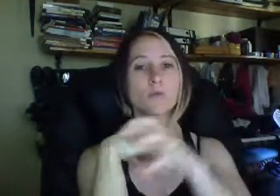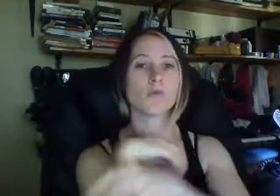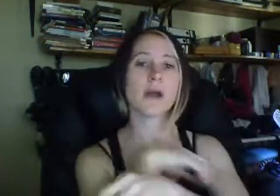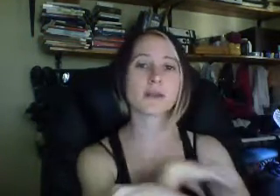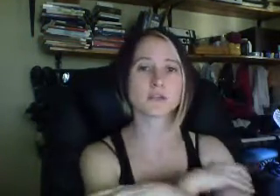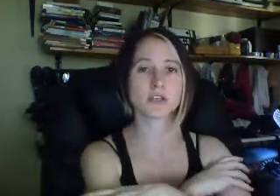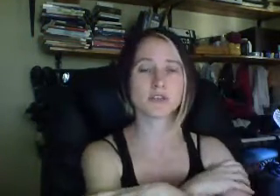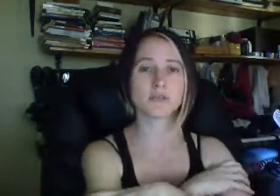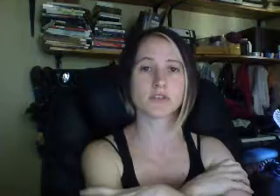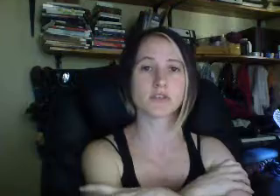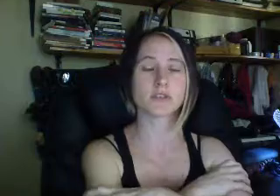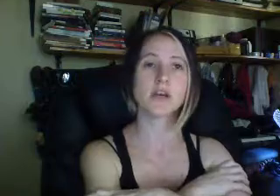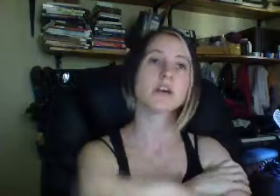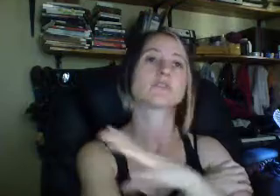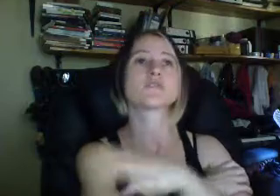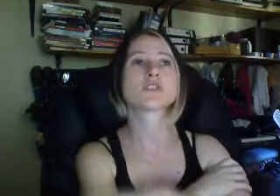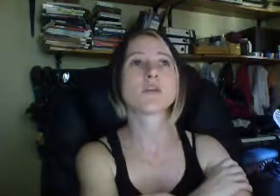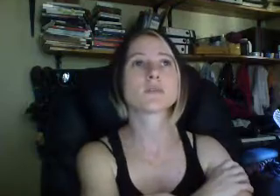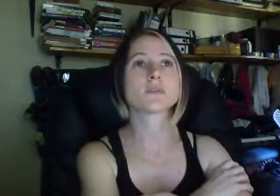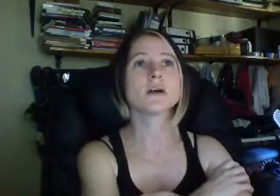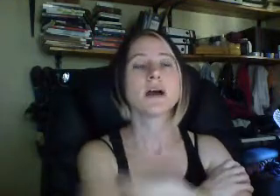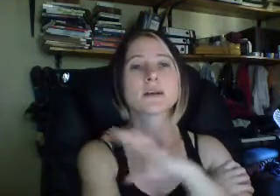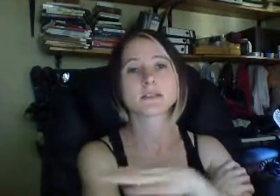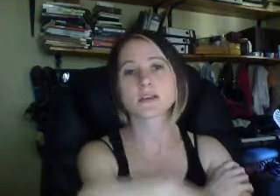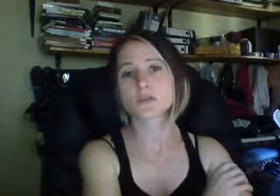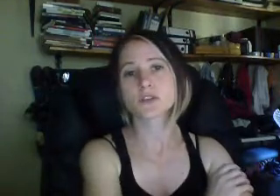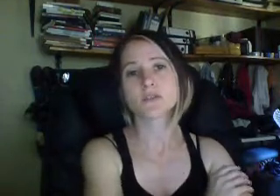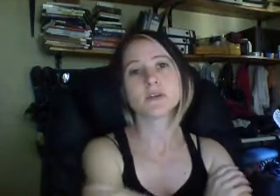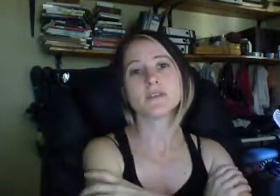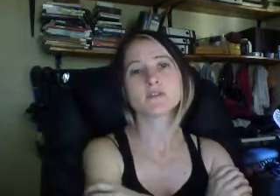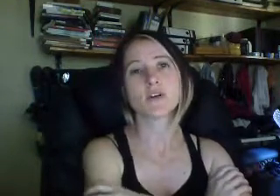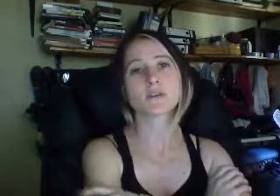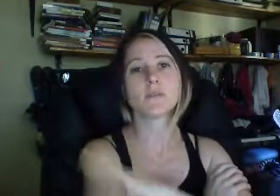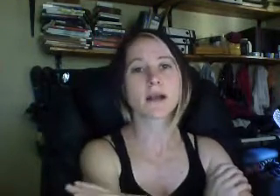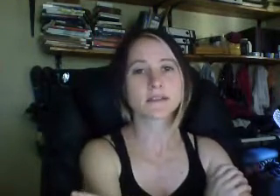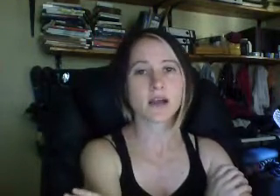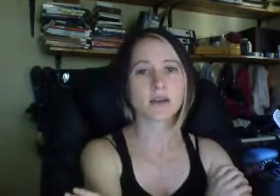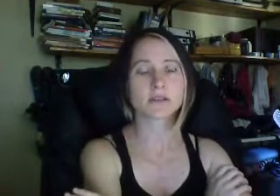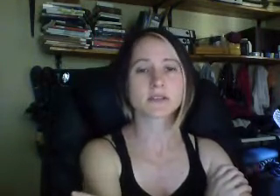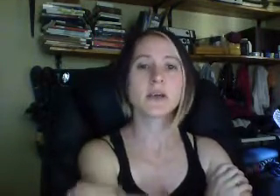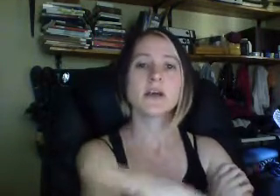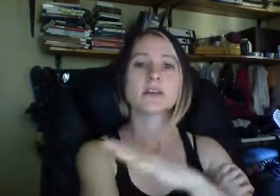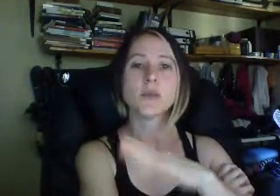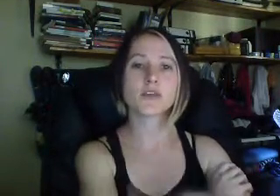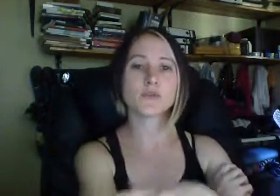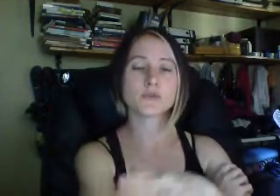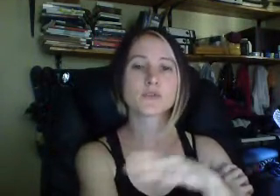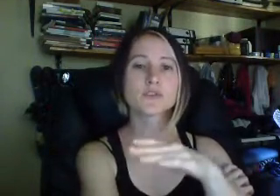more and more like those sexual images. So for example, I discussed also in the previous vlog that Miley Cyrus is being used